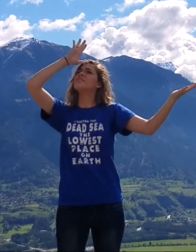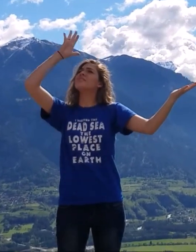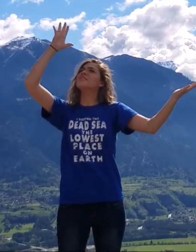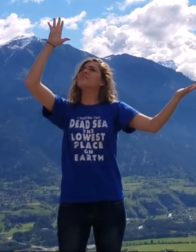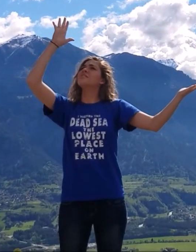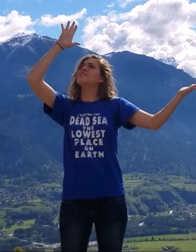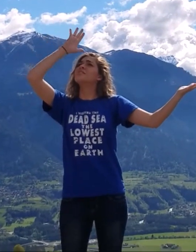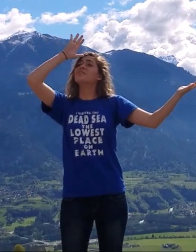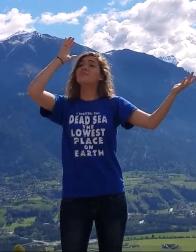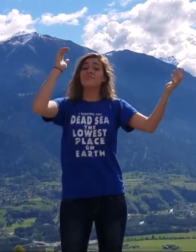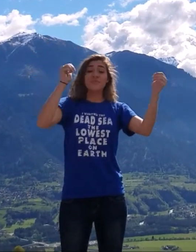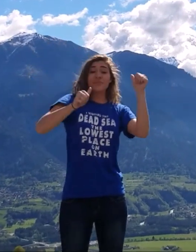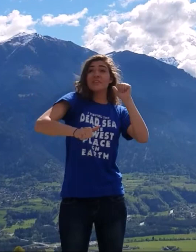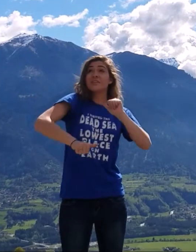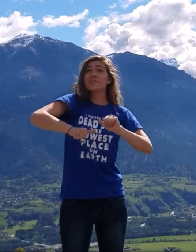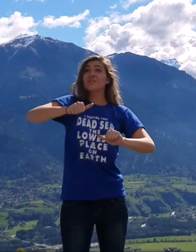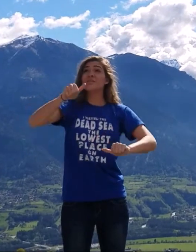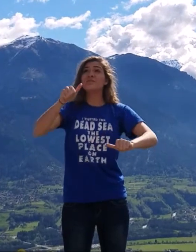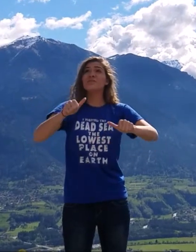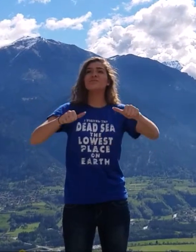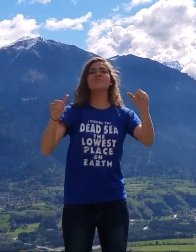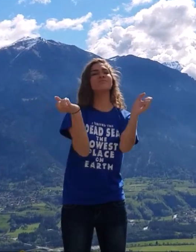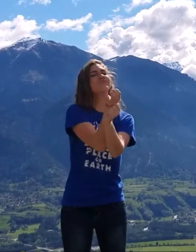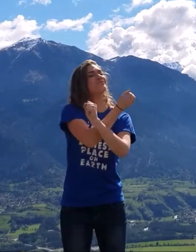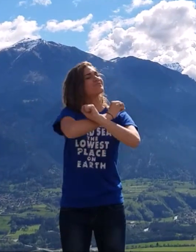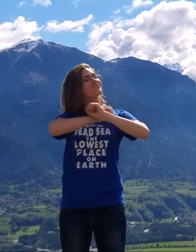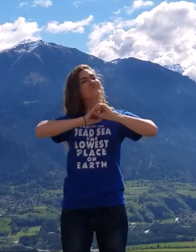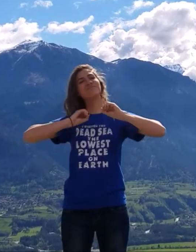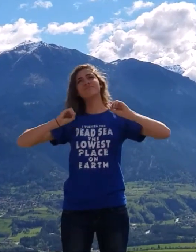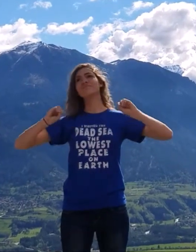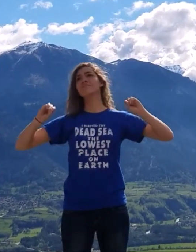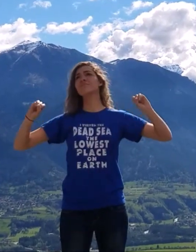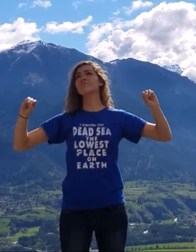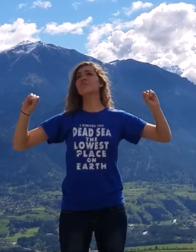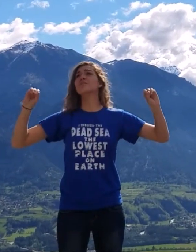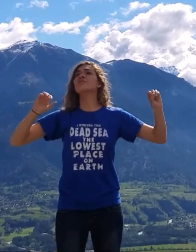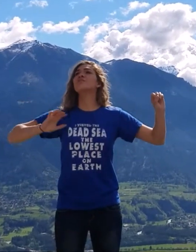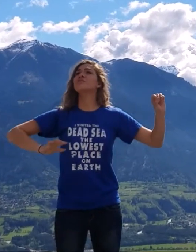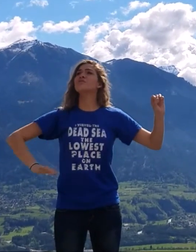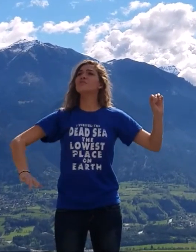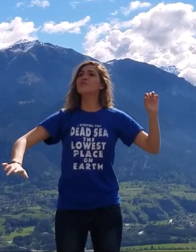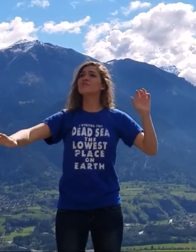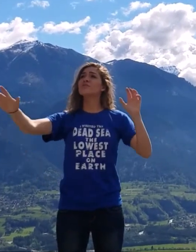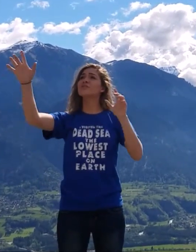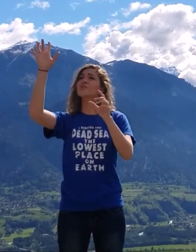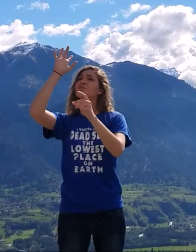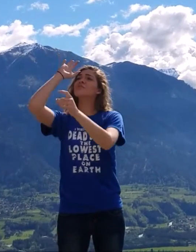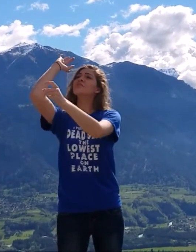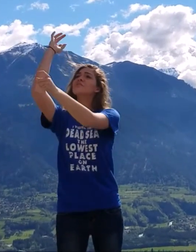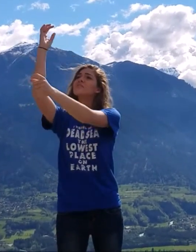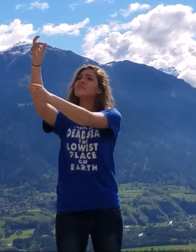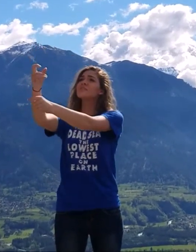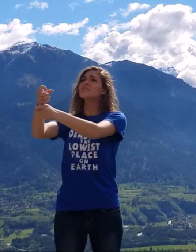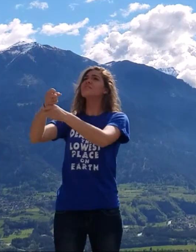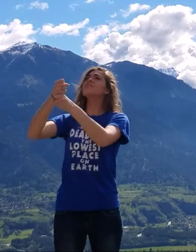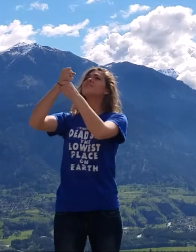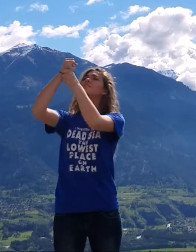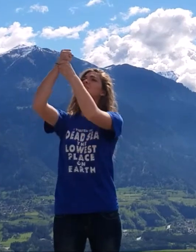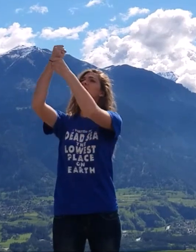There is no shadow of turning with Thee